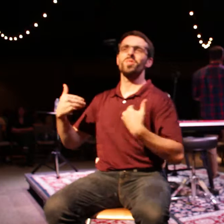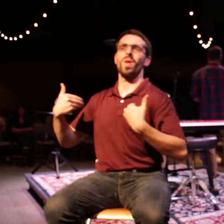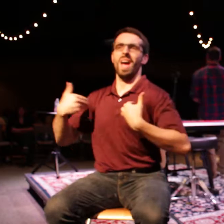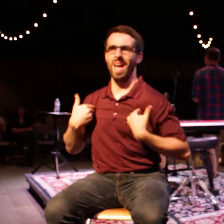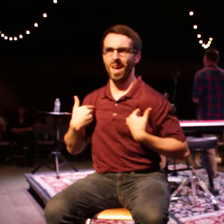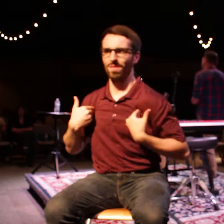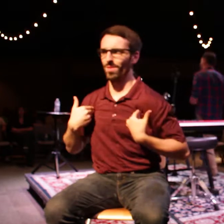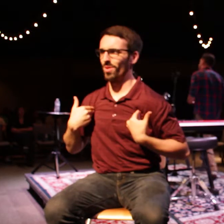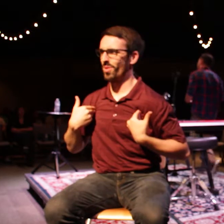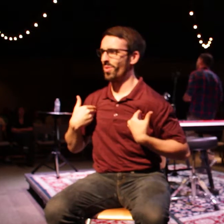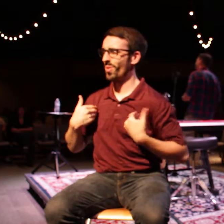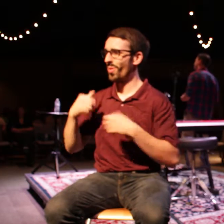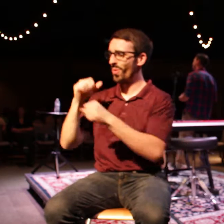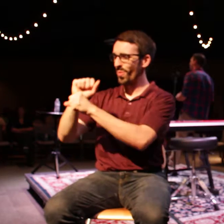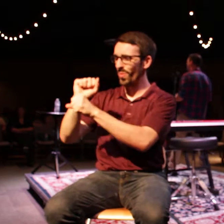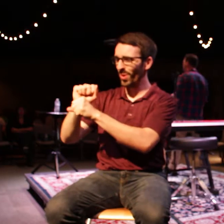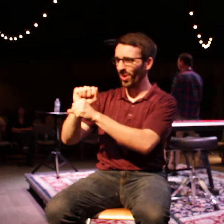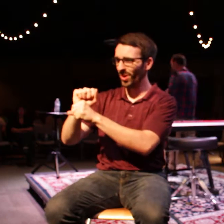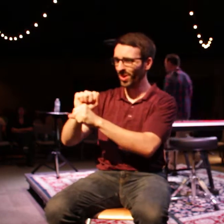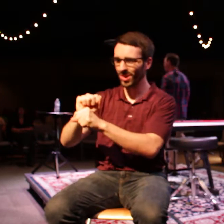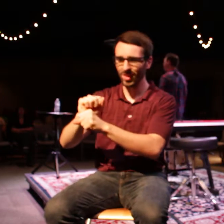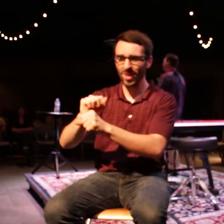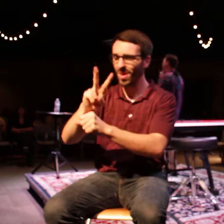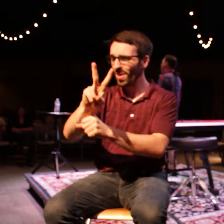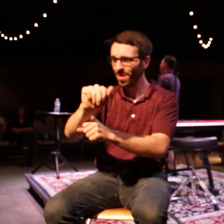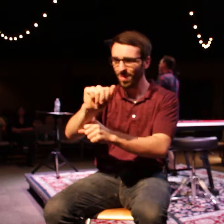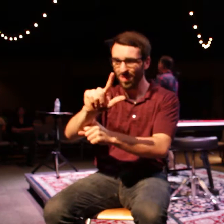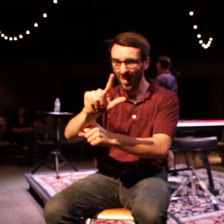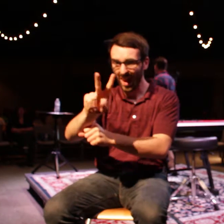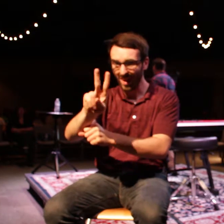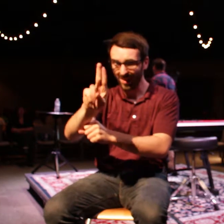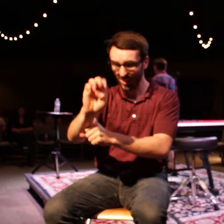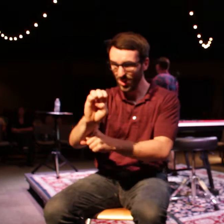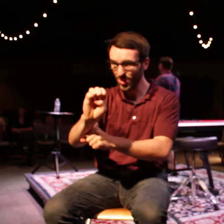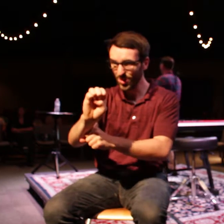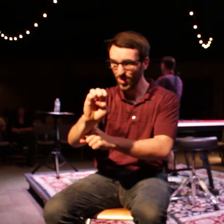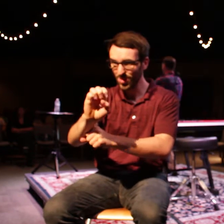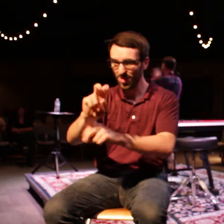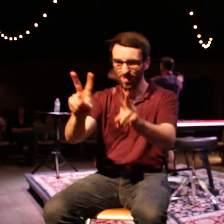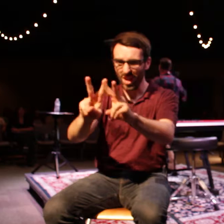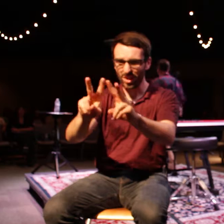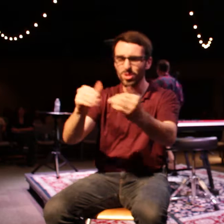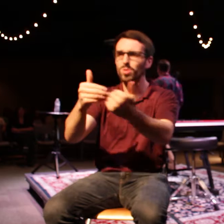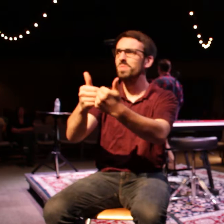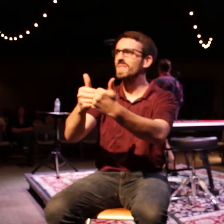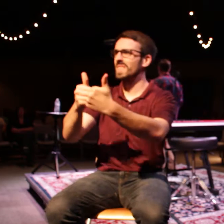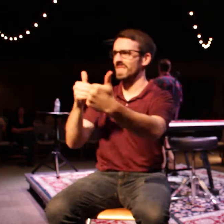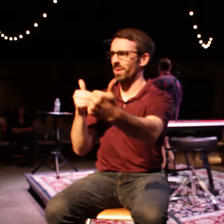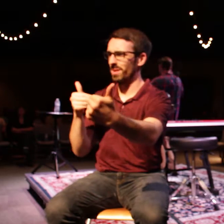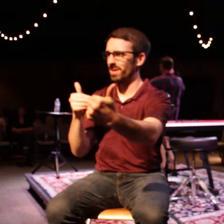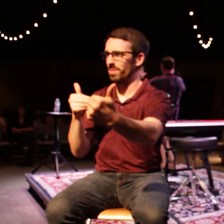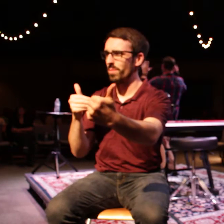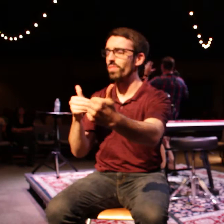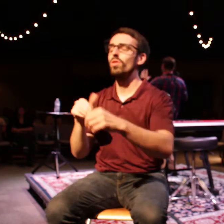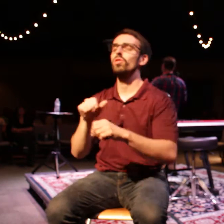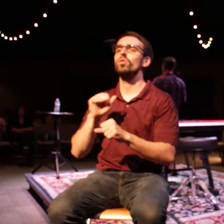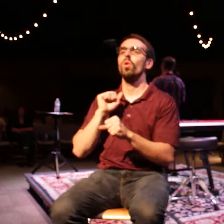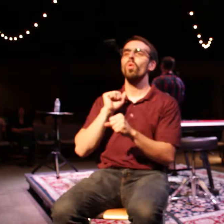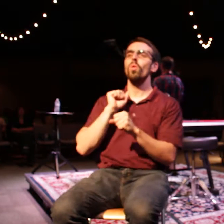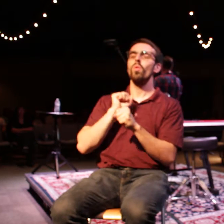value is secure in who he is and who he says I am. And so what happens is work then is sort of set free of all this anxiety that we put on it